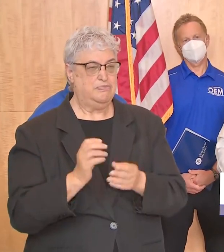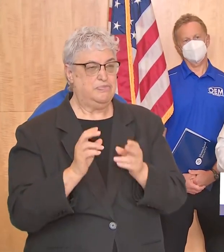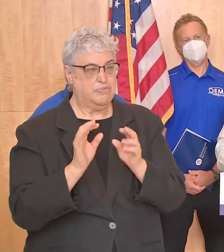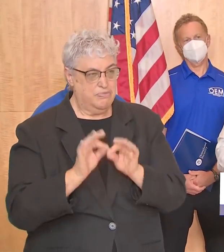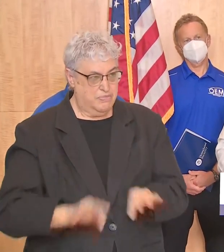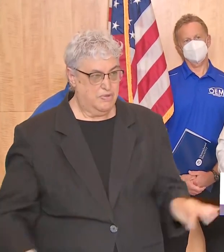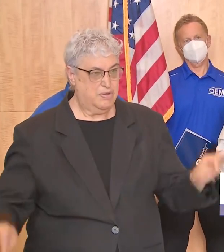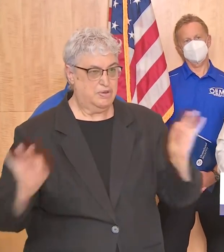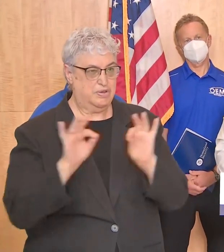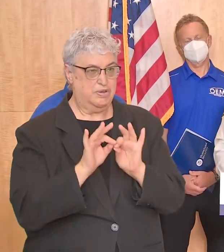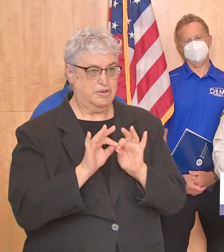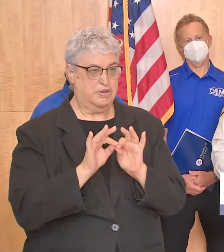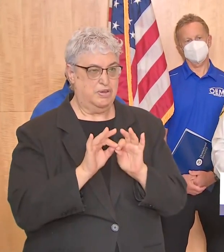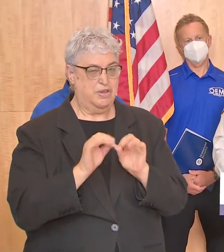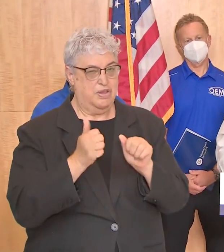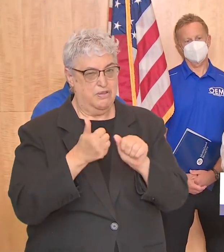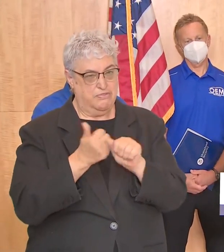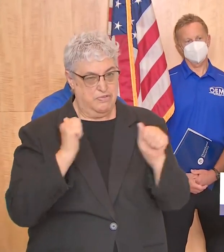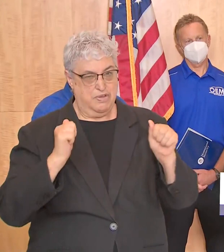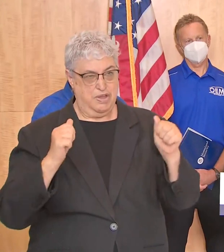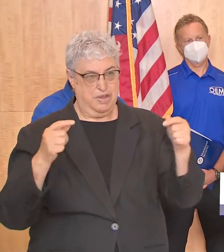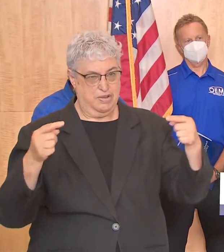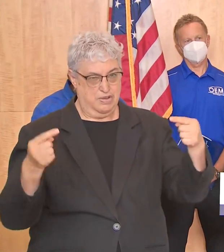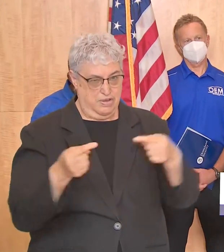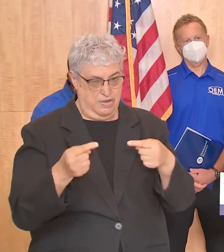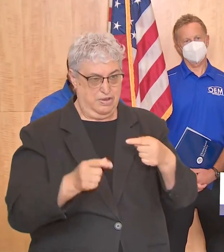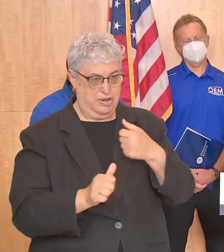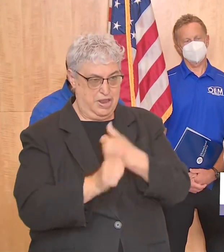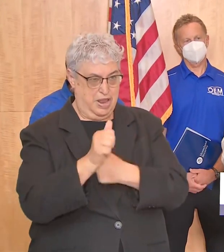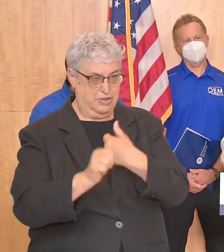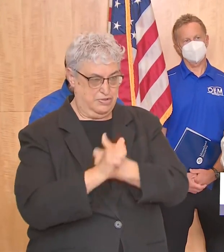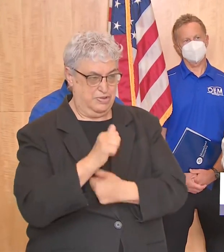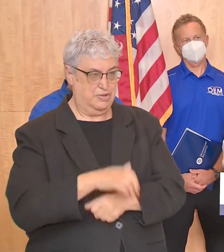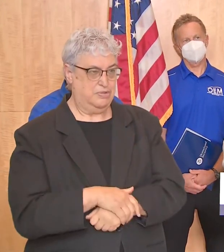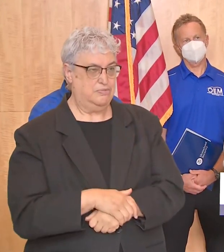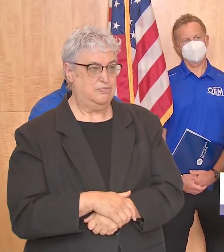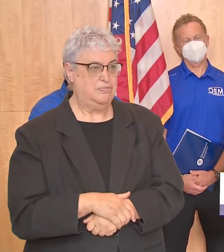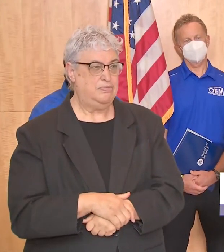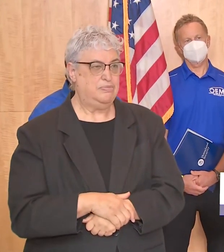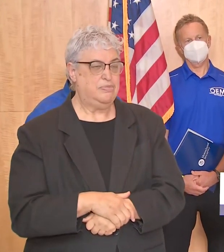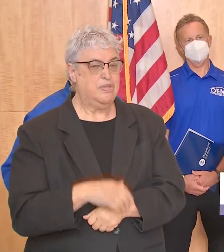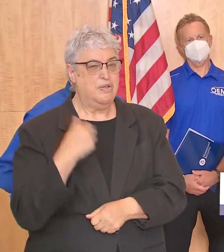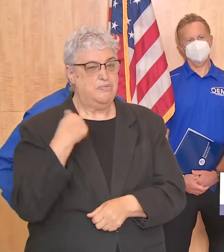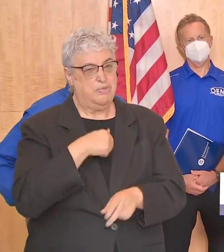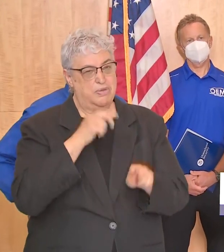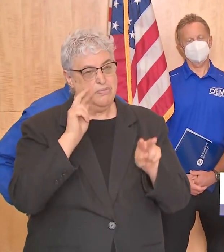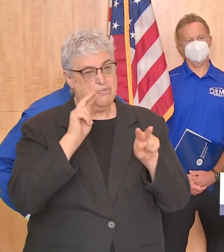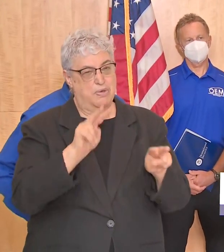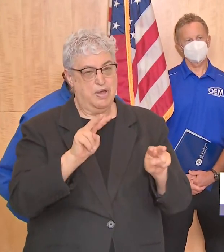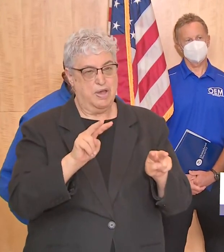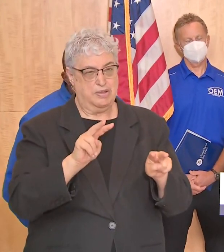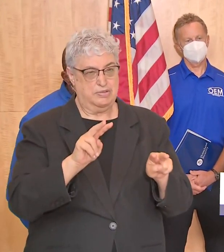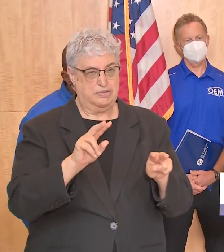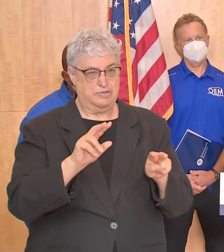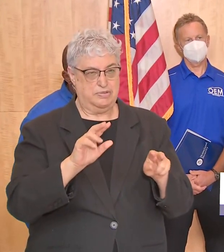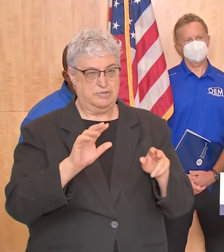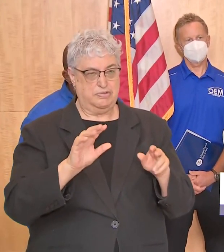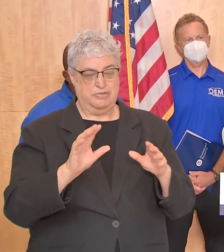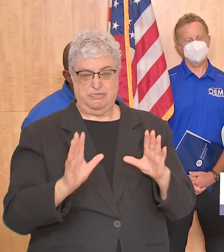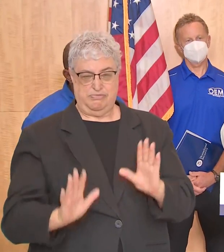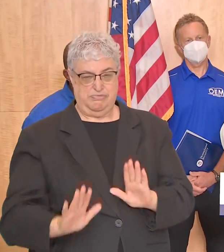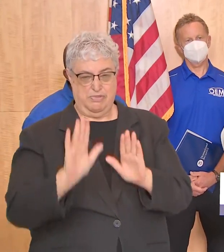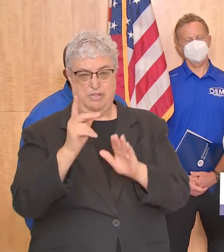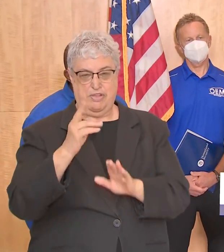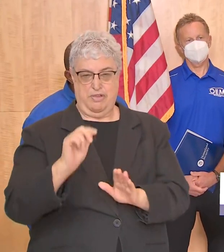important thing is is to stay out of harm's way so we are monitoring this storm closely we encourage you all to do the